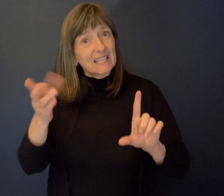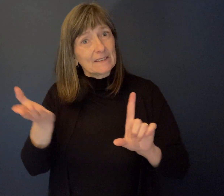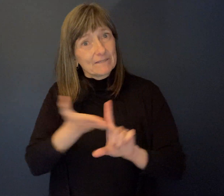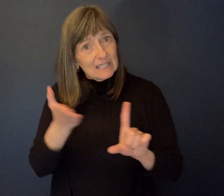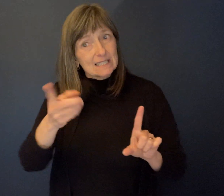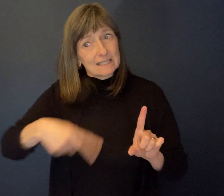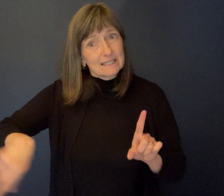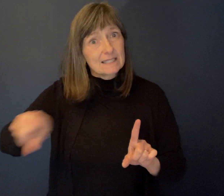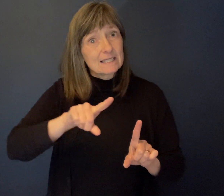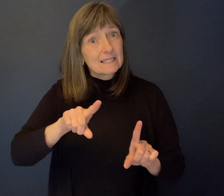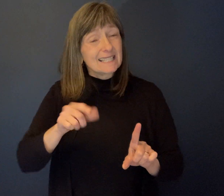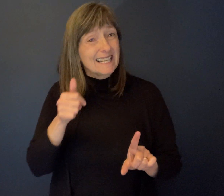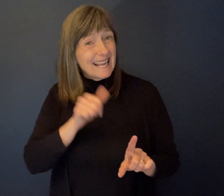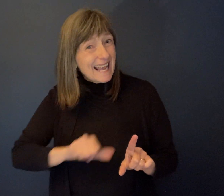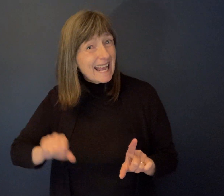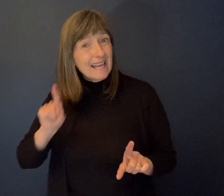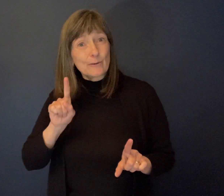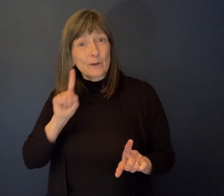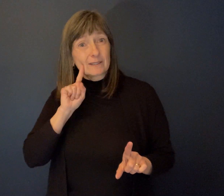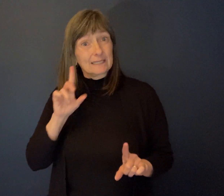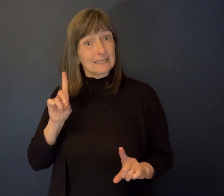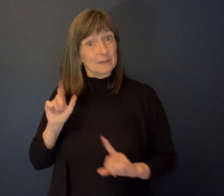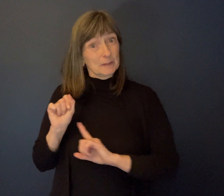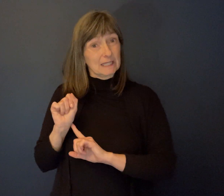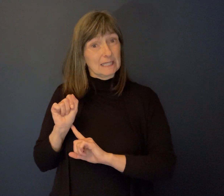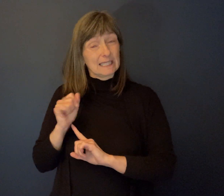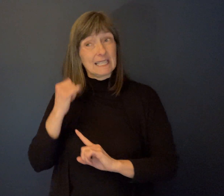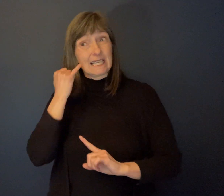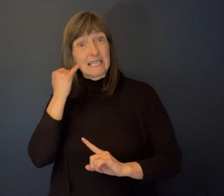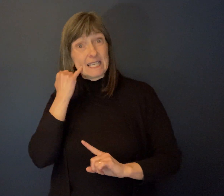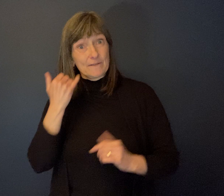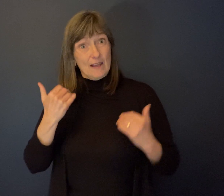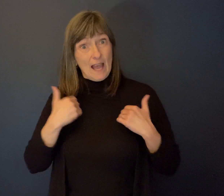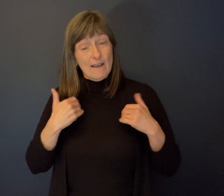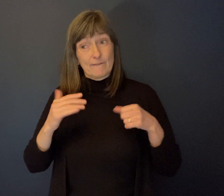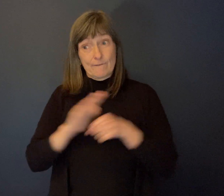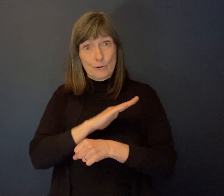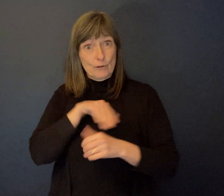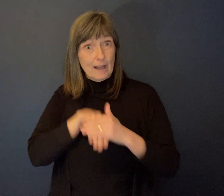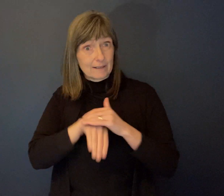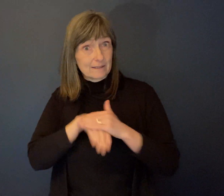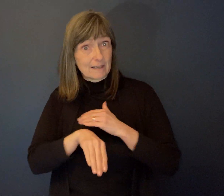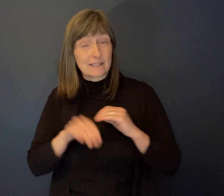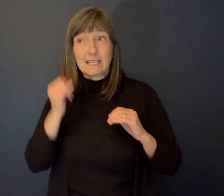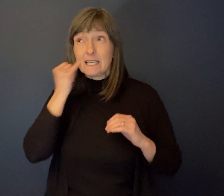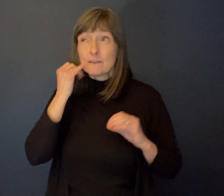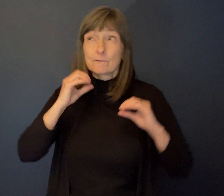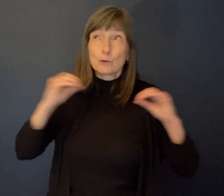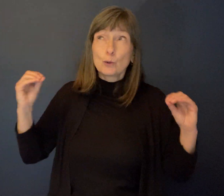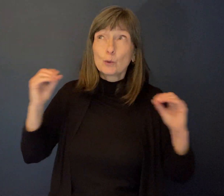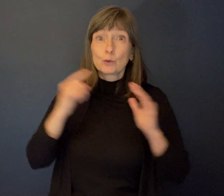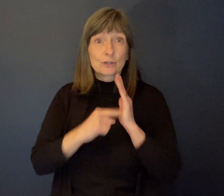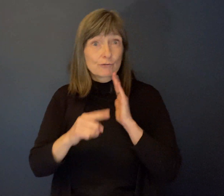if conditions were right, if there was access, if there was no discrimination, if we were able to work,